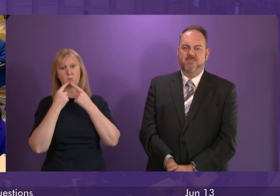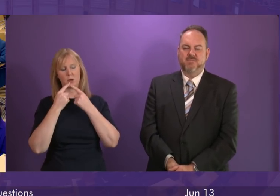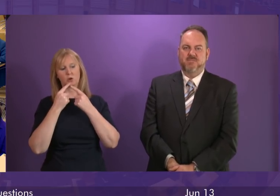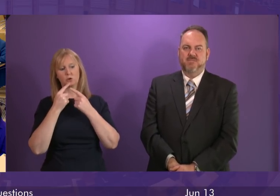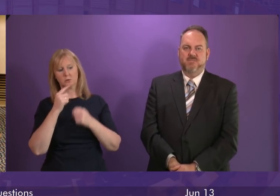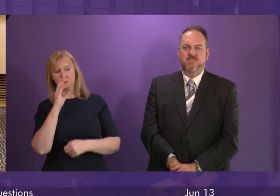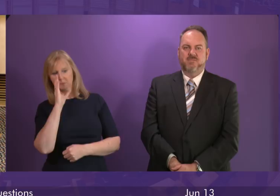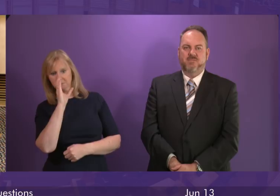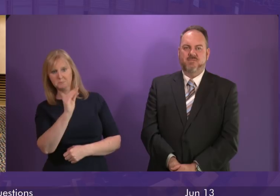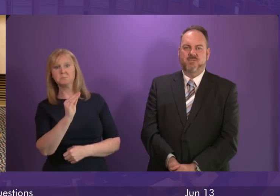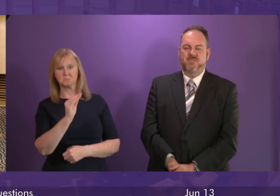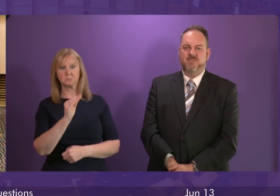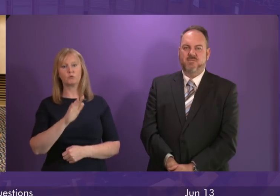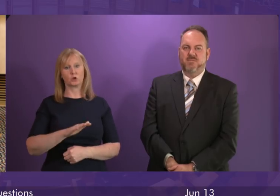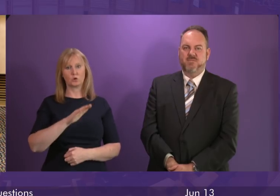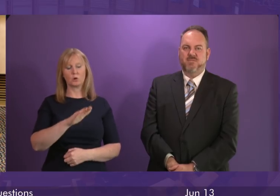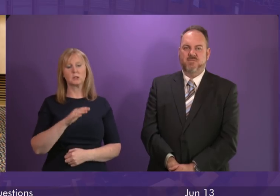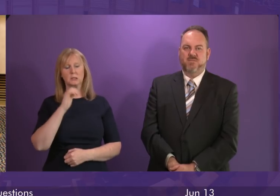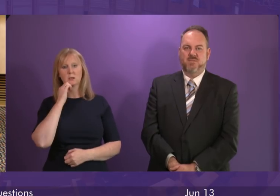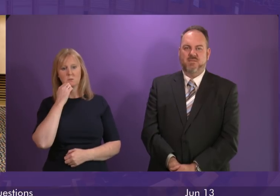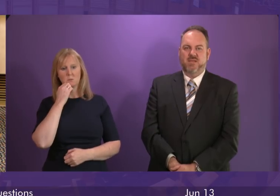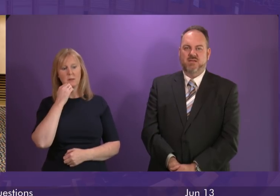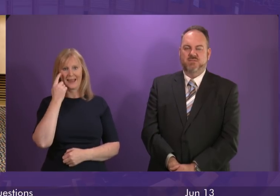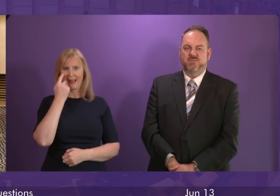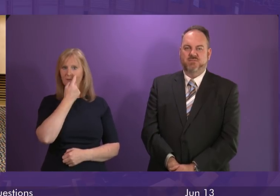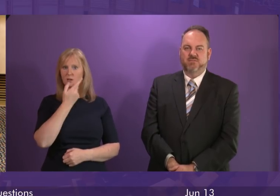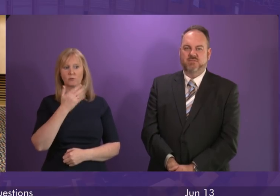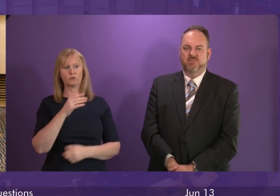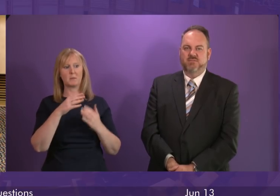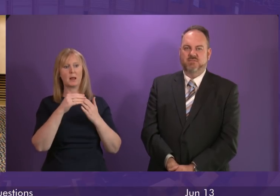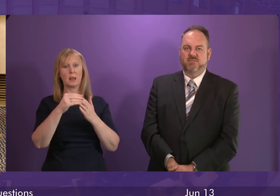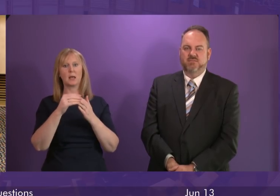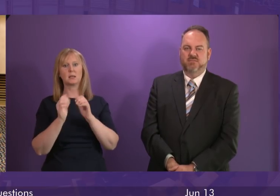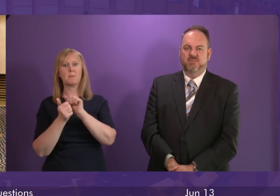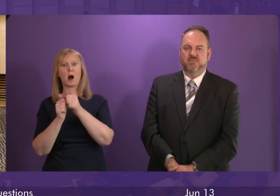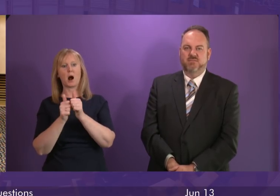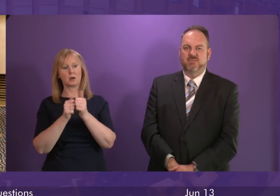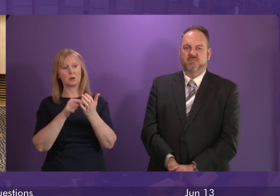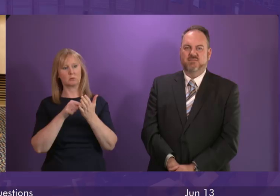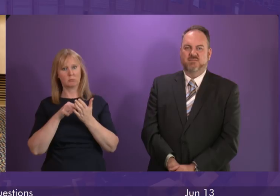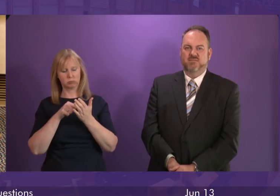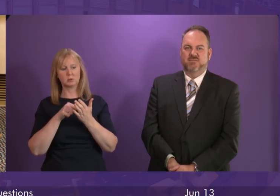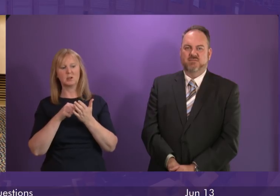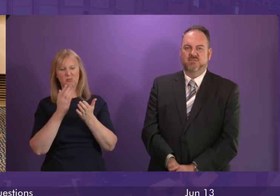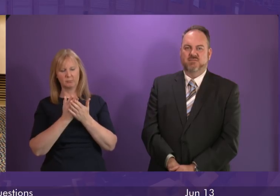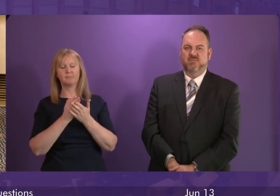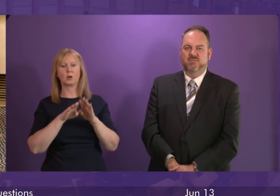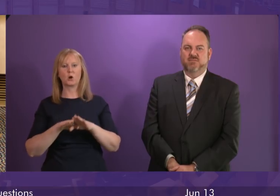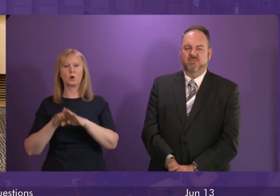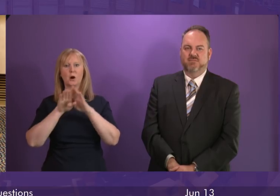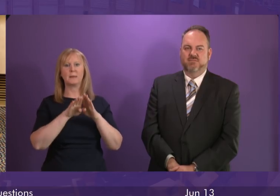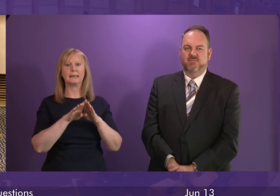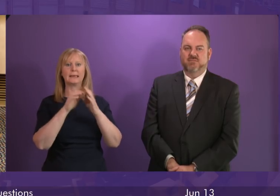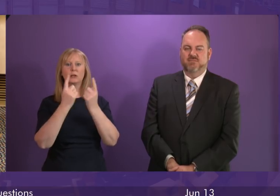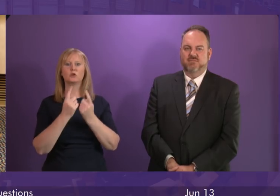reassurance. The concerns relate, of course, to evidence provided by lead partners in these projects. It is a common issue with